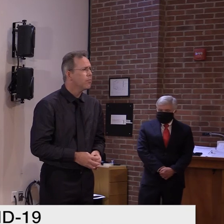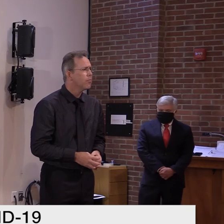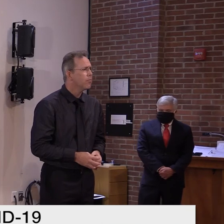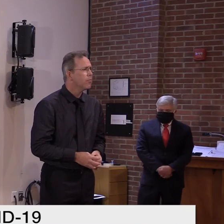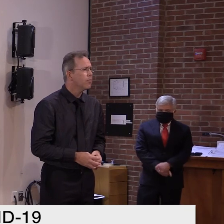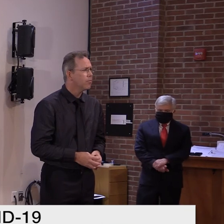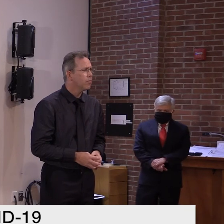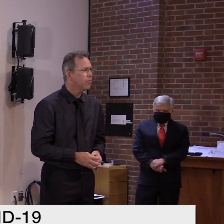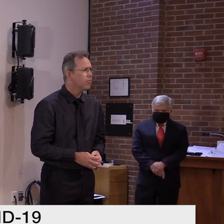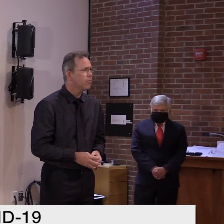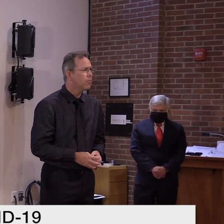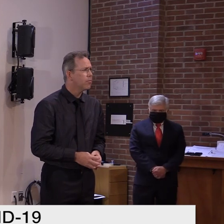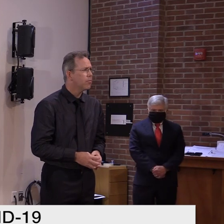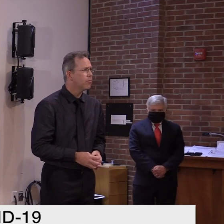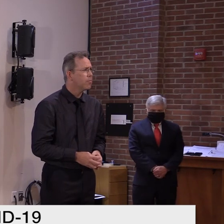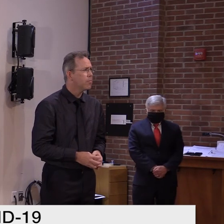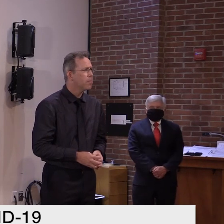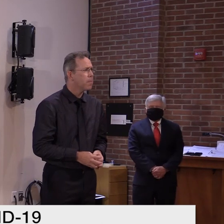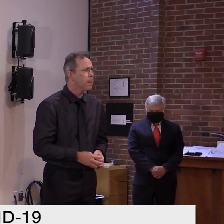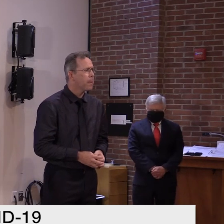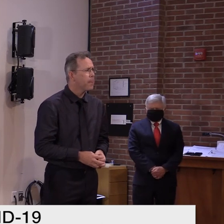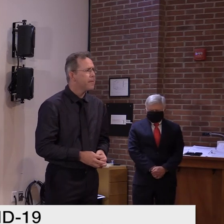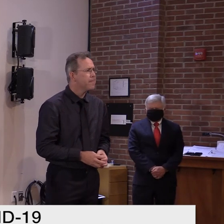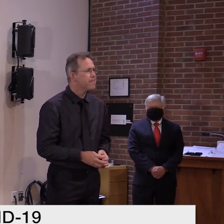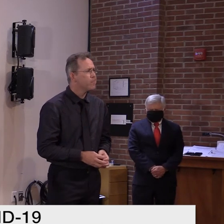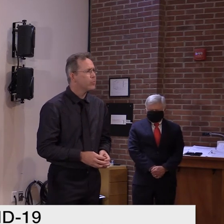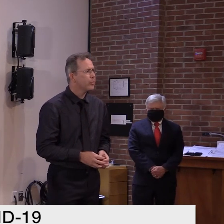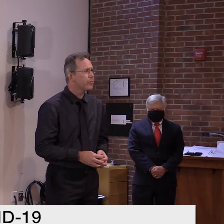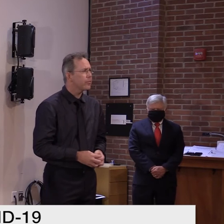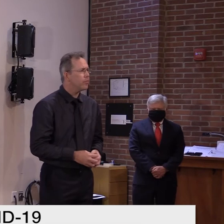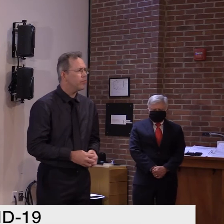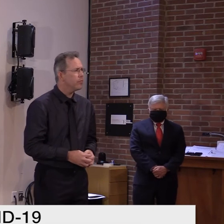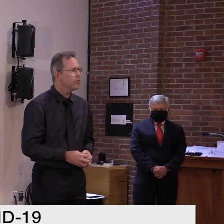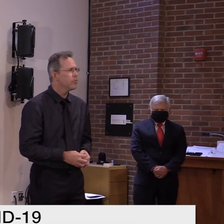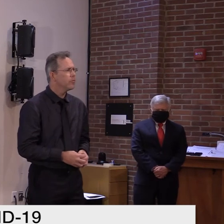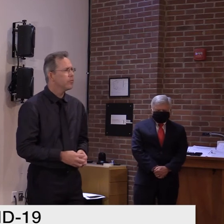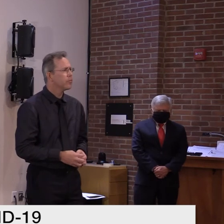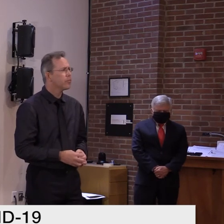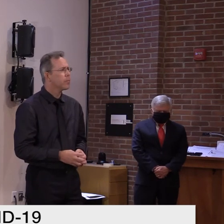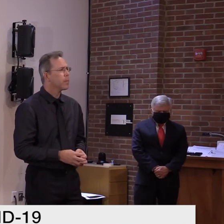either for a few weeks or even through the winter holidays, just as a precaution?